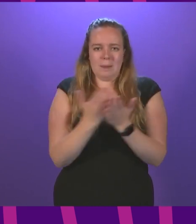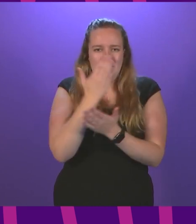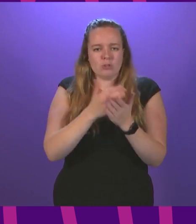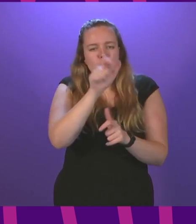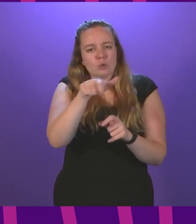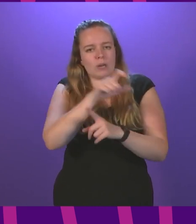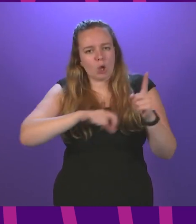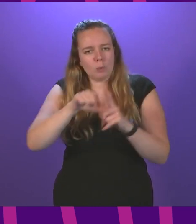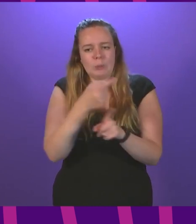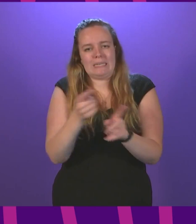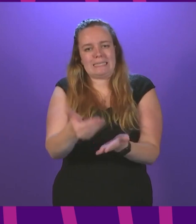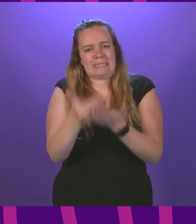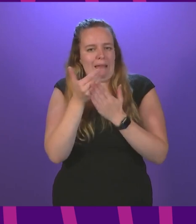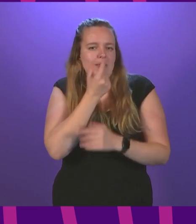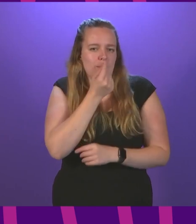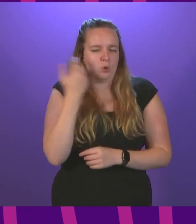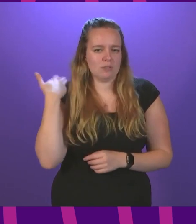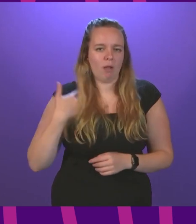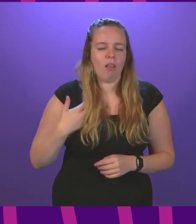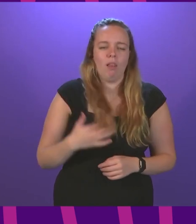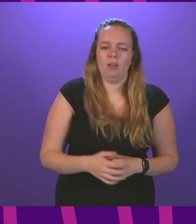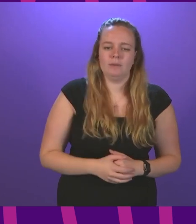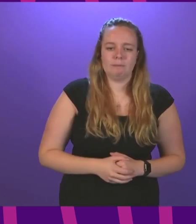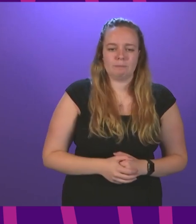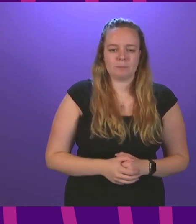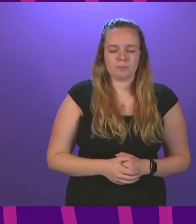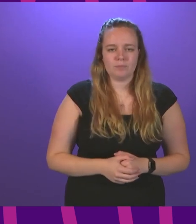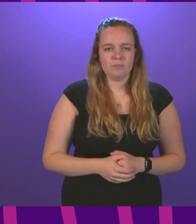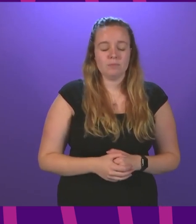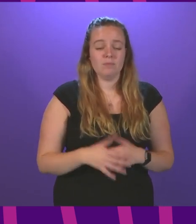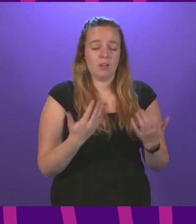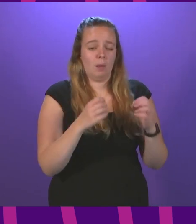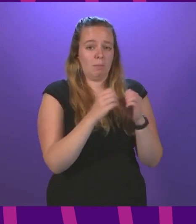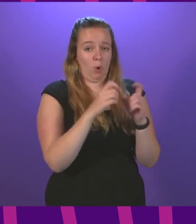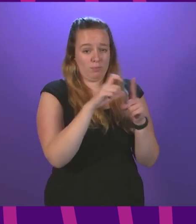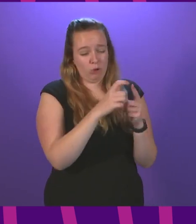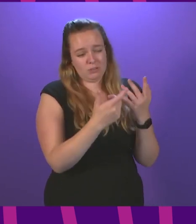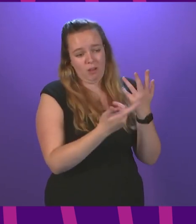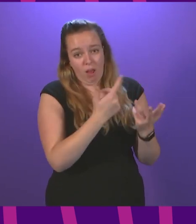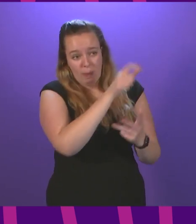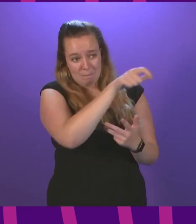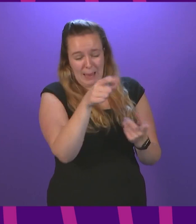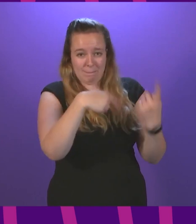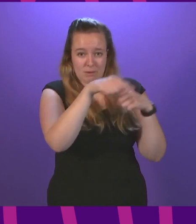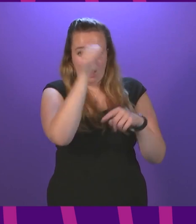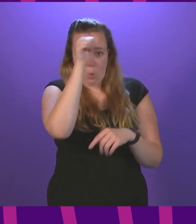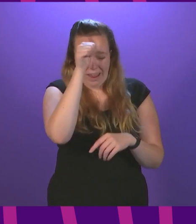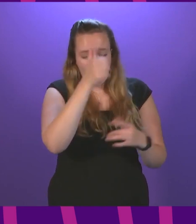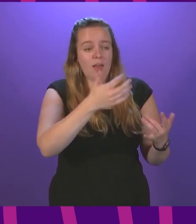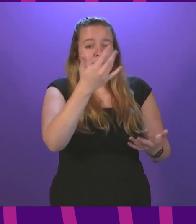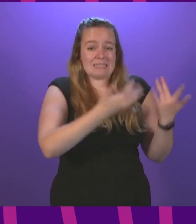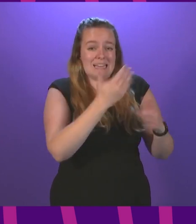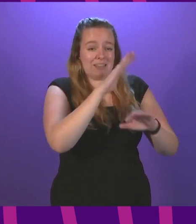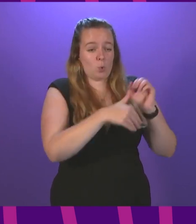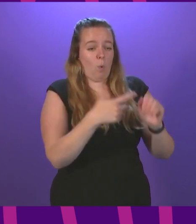communities are as safe as possible first minister well as bob doris and other members will be aware the statistics on